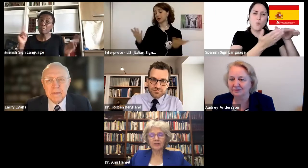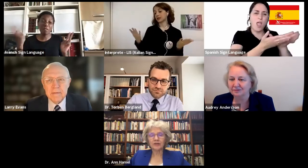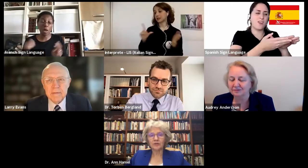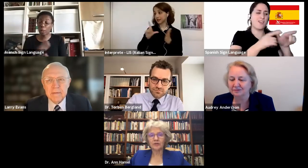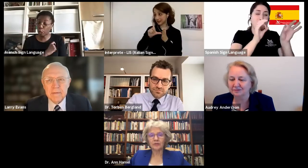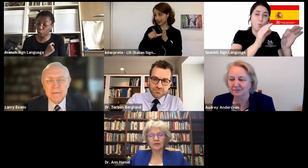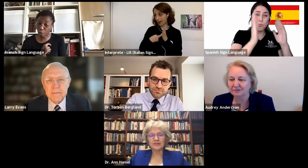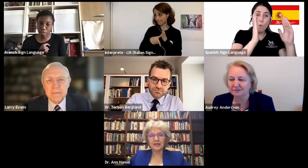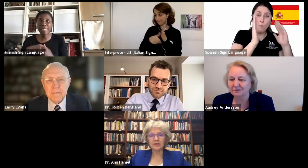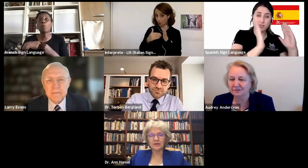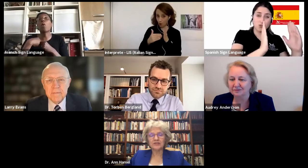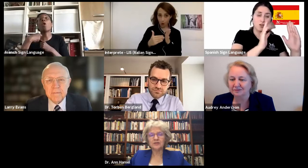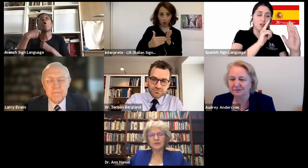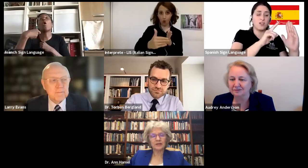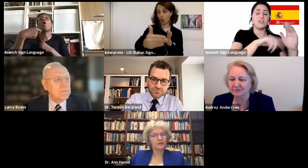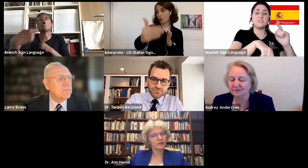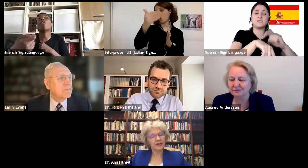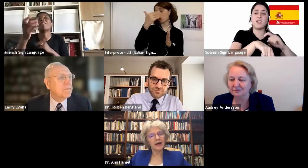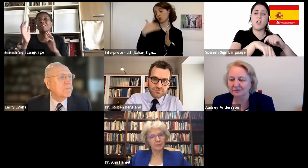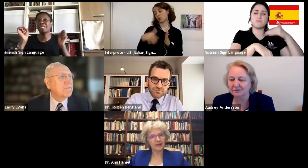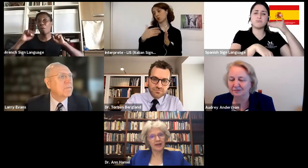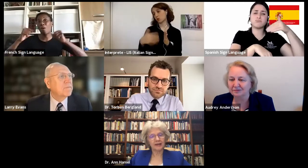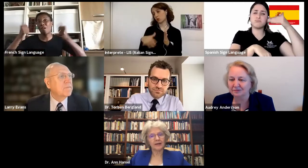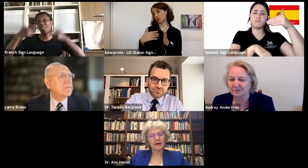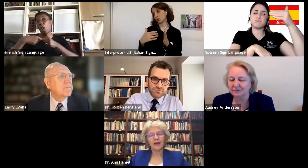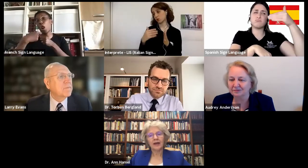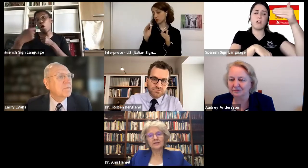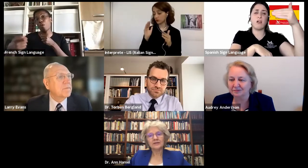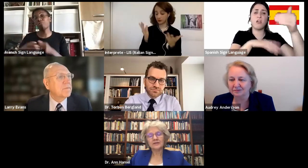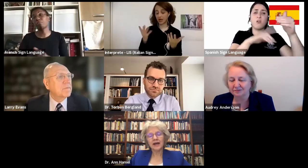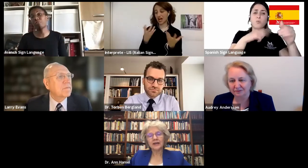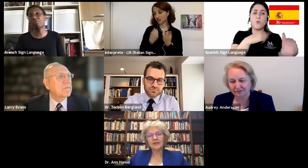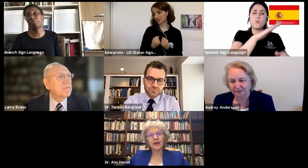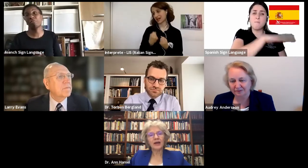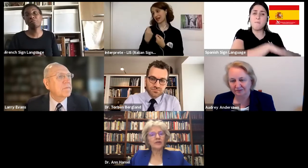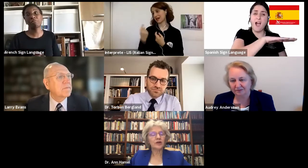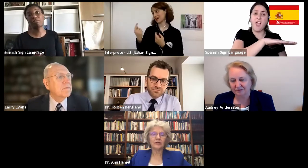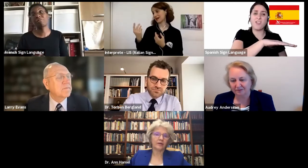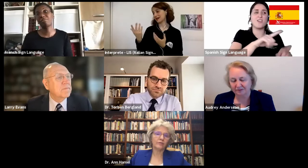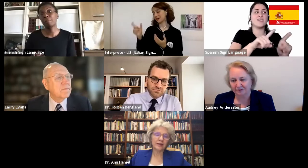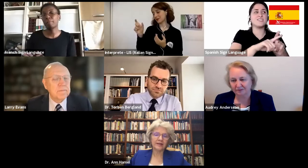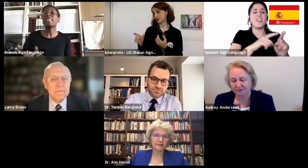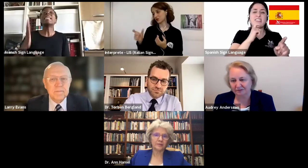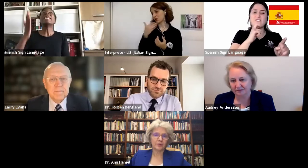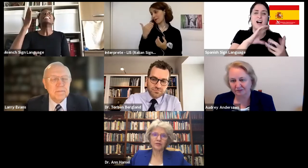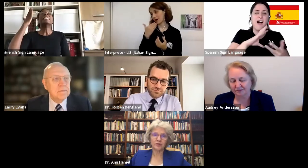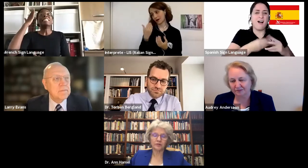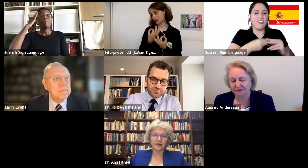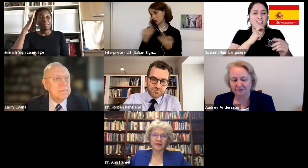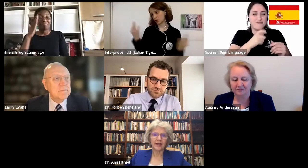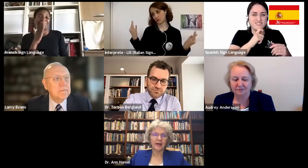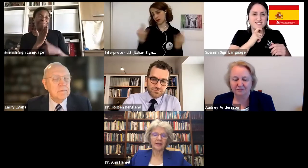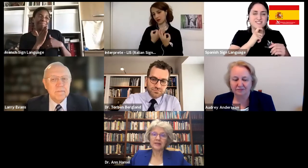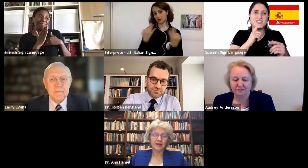childhood, or during one's teen years, it's particularly complicated. As a society, we haven't known how really to support